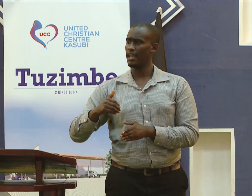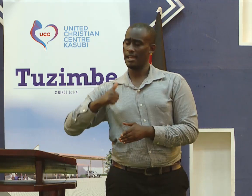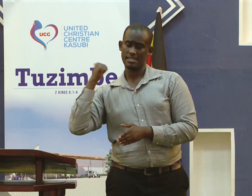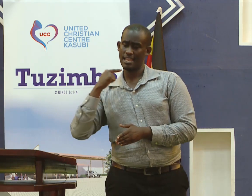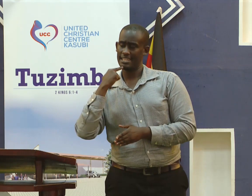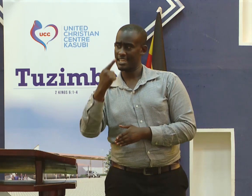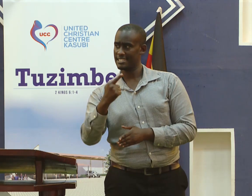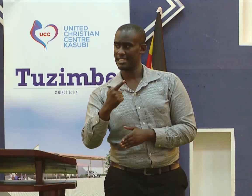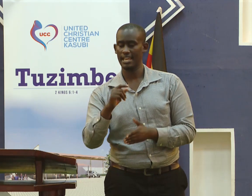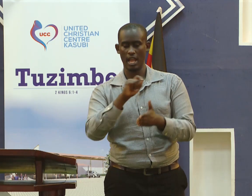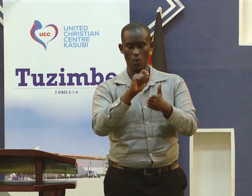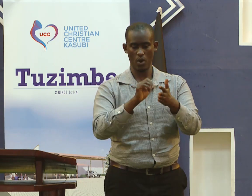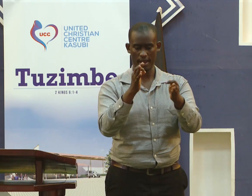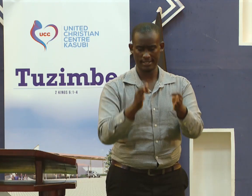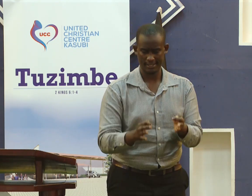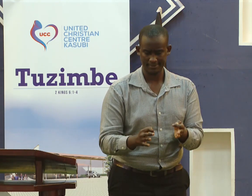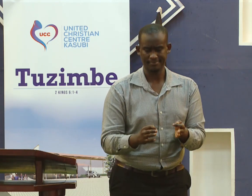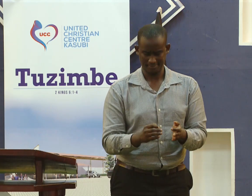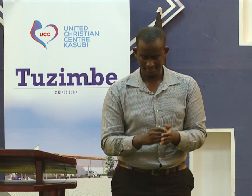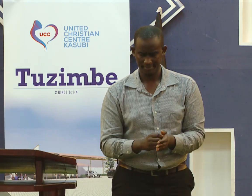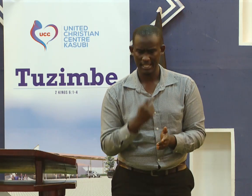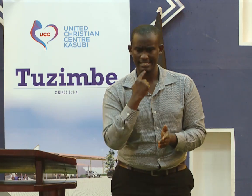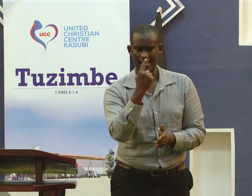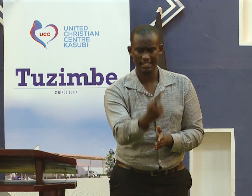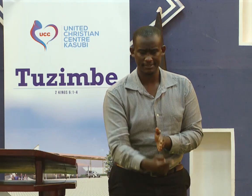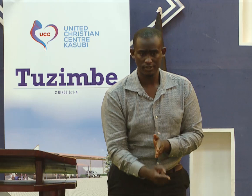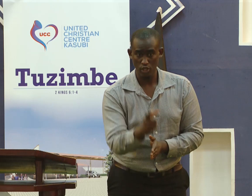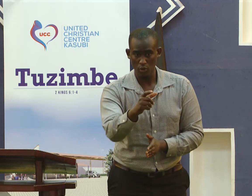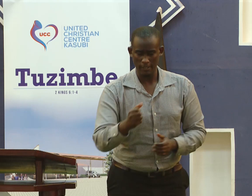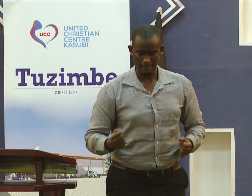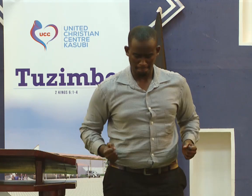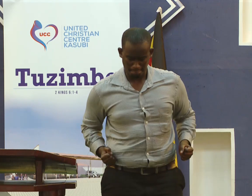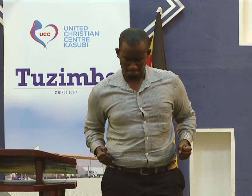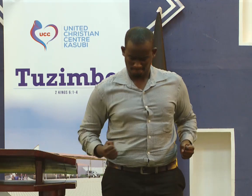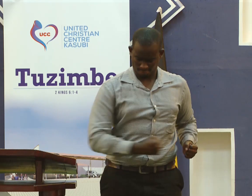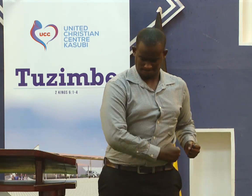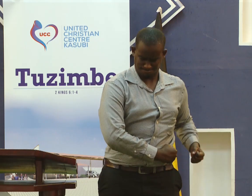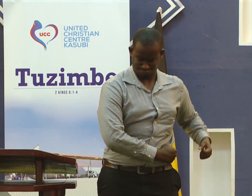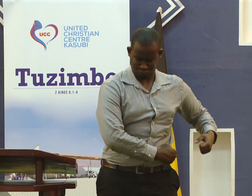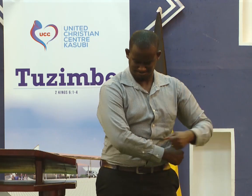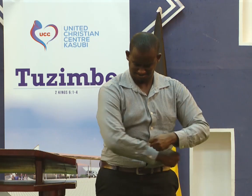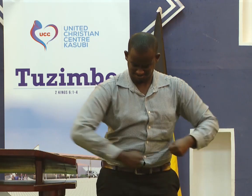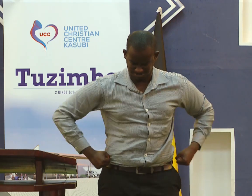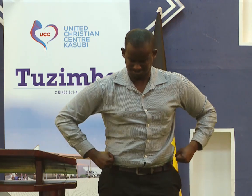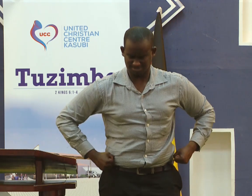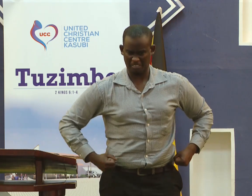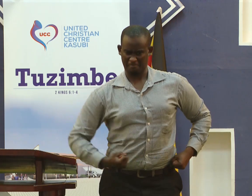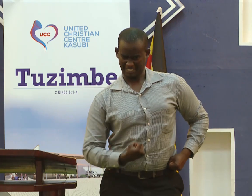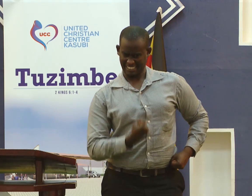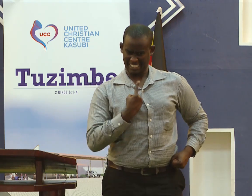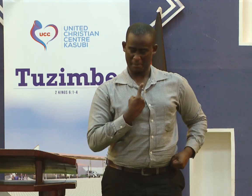I told you that one author said that you must be determined. Yari ruka.